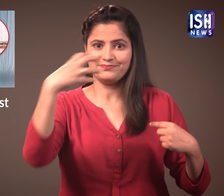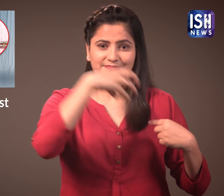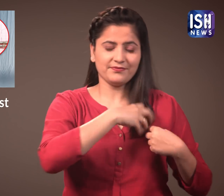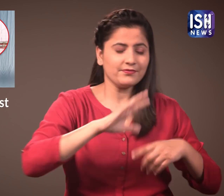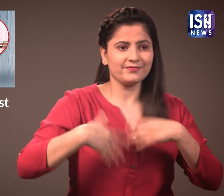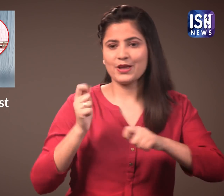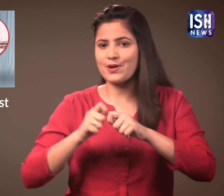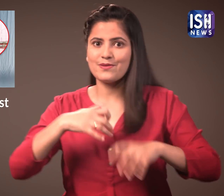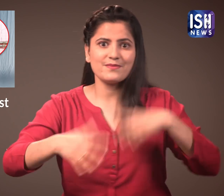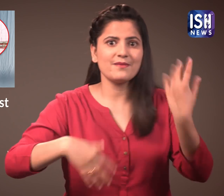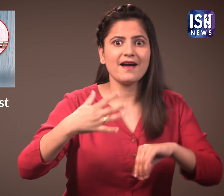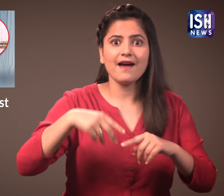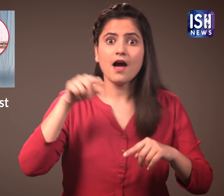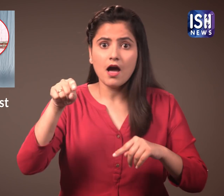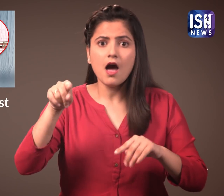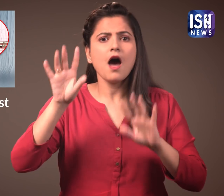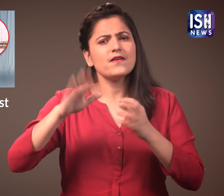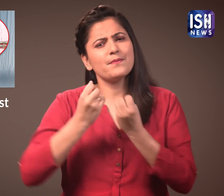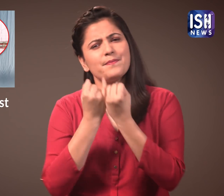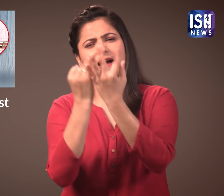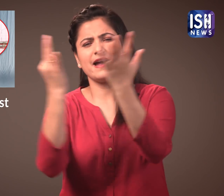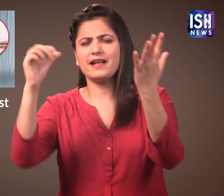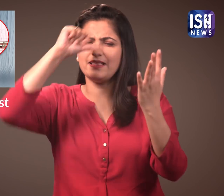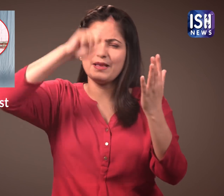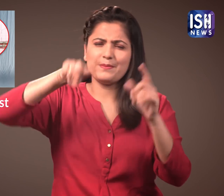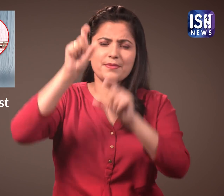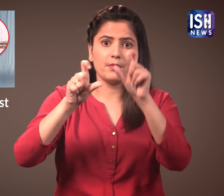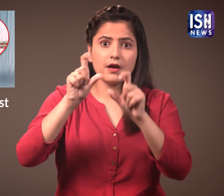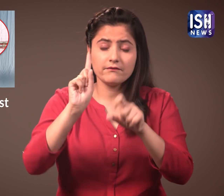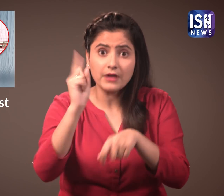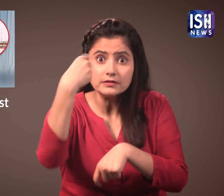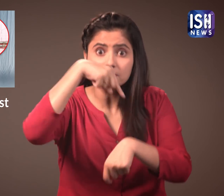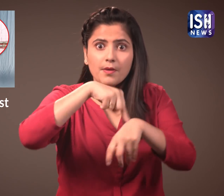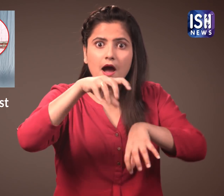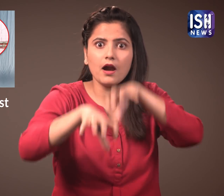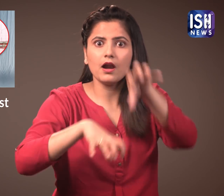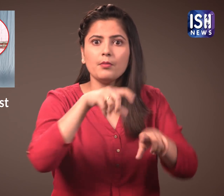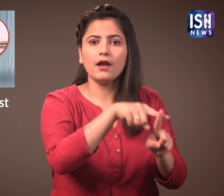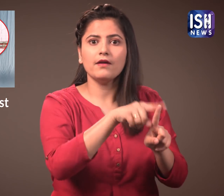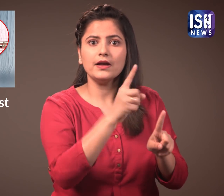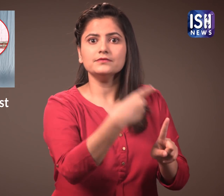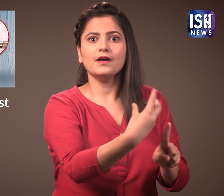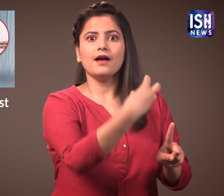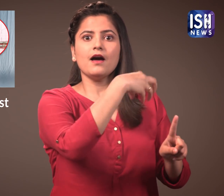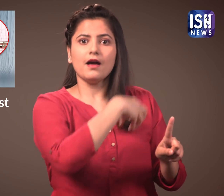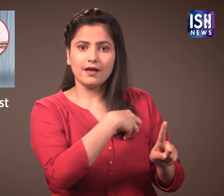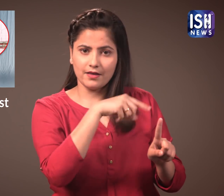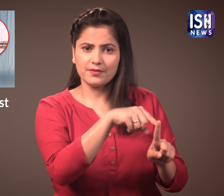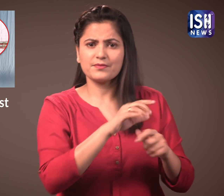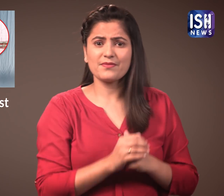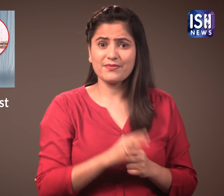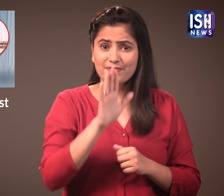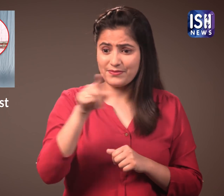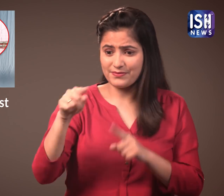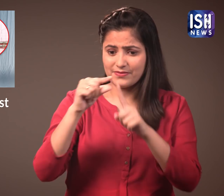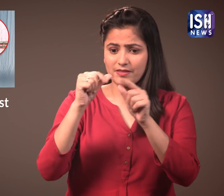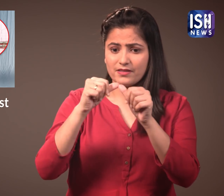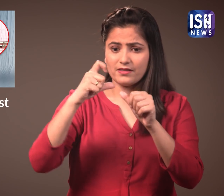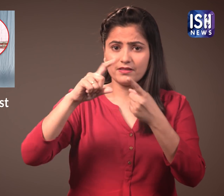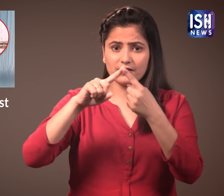for abnormal heart rhythms and quickly recover. This is the first time a pacemaker was implanted in a dog.